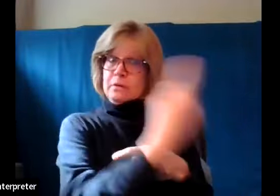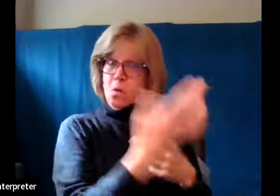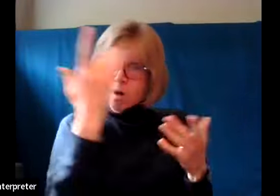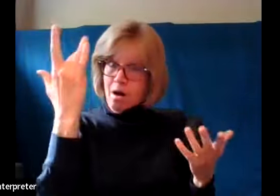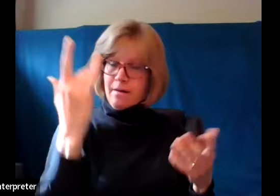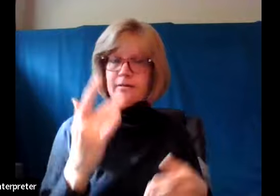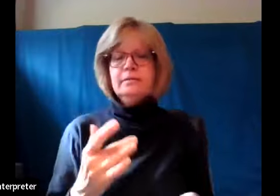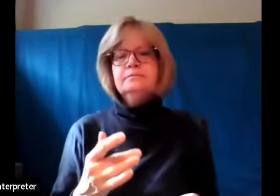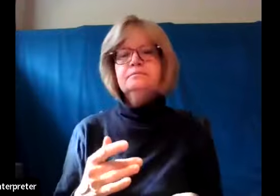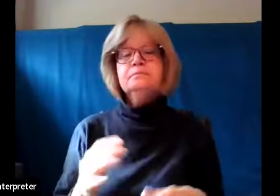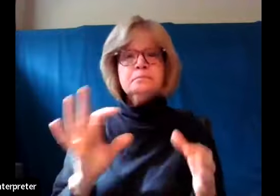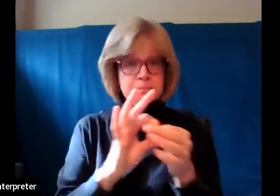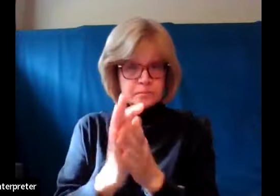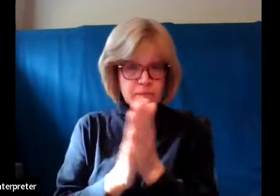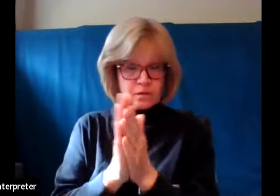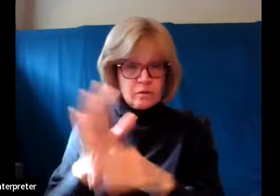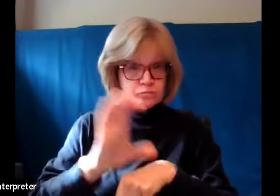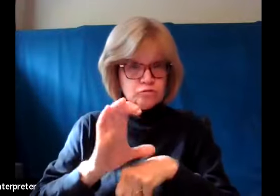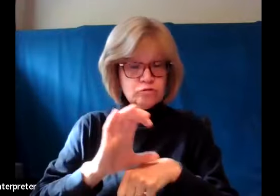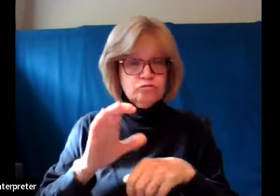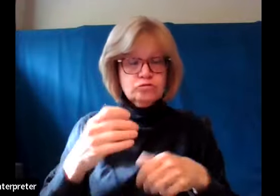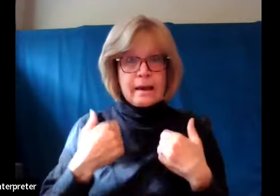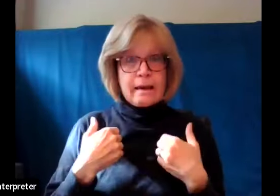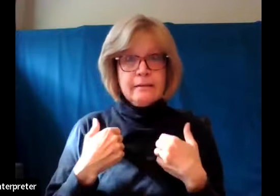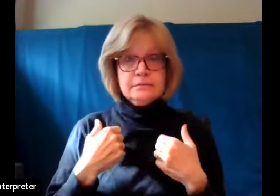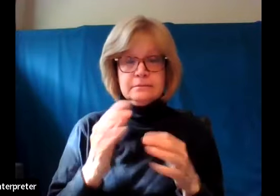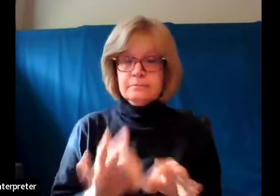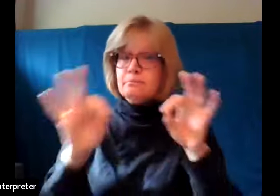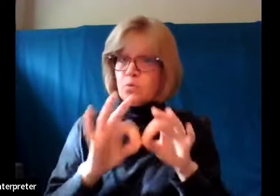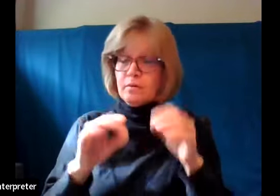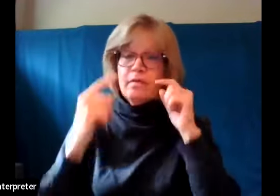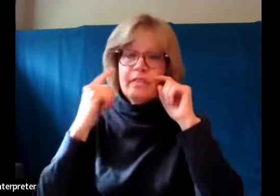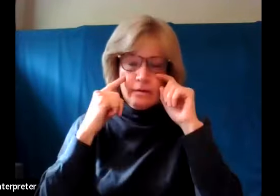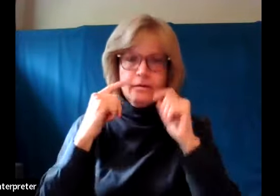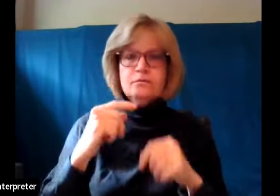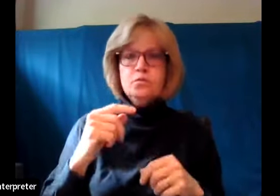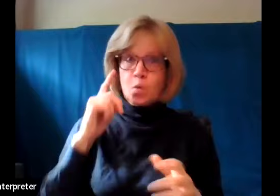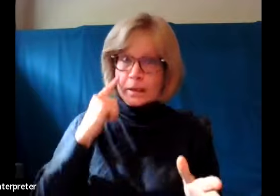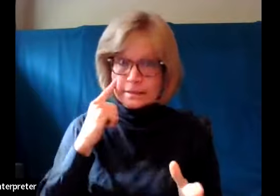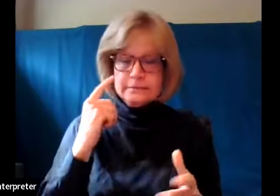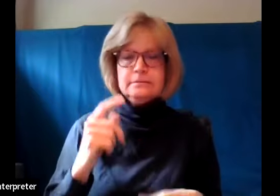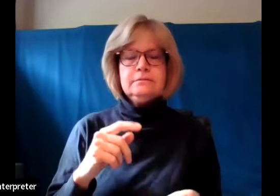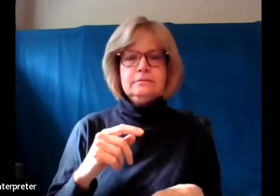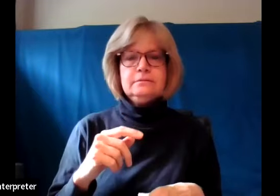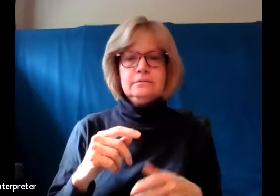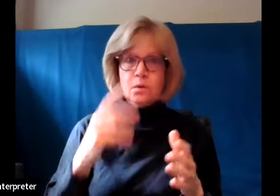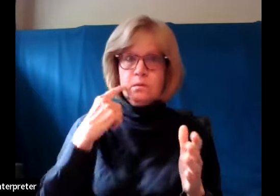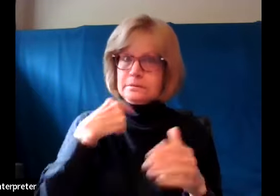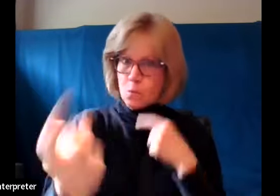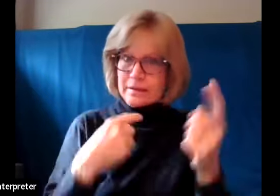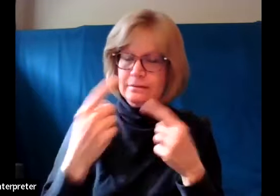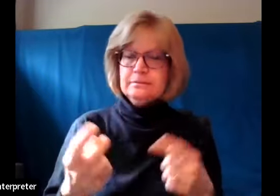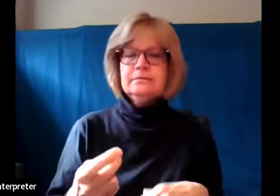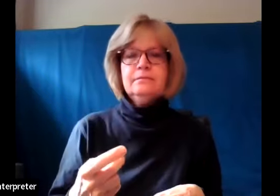as we join a congregation, that's one of the things we promise to do. If you remember two weeks ago during the baptism